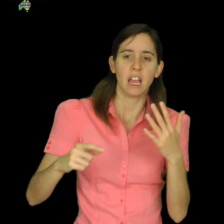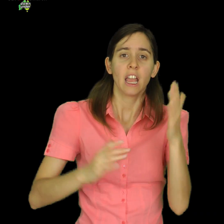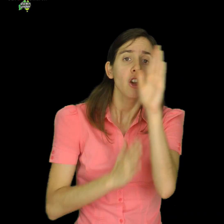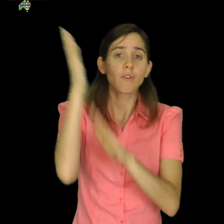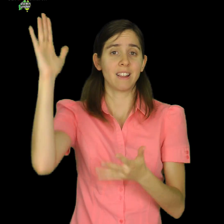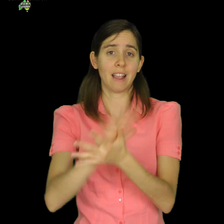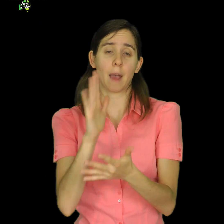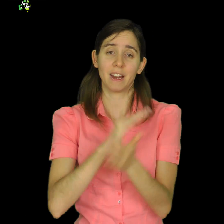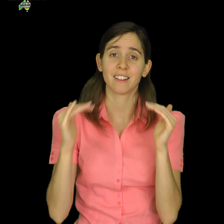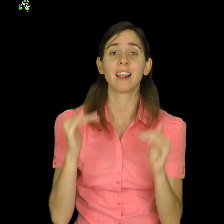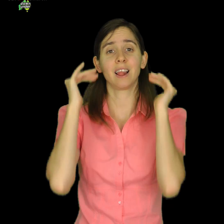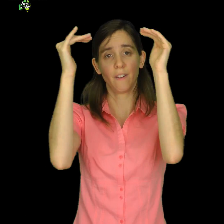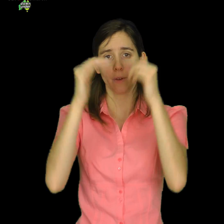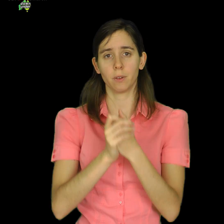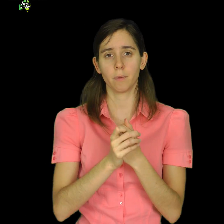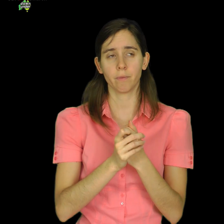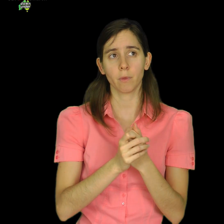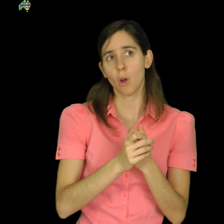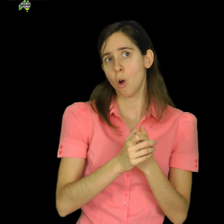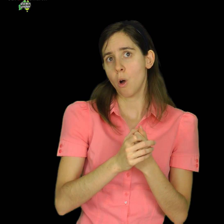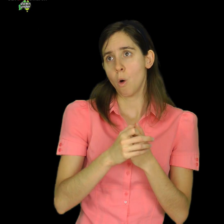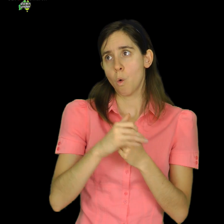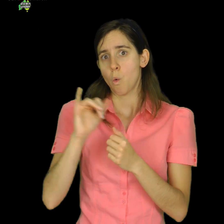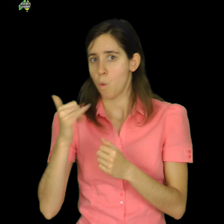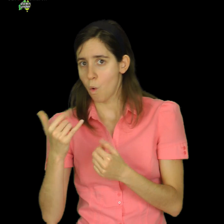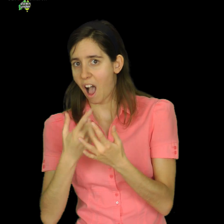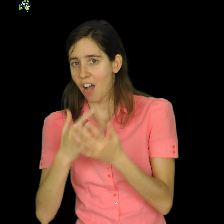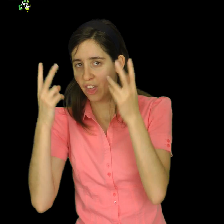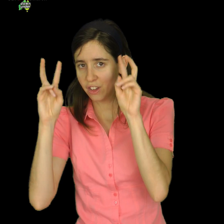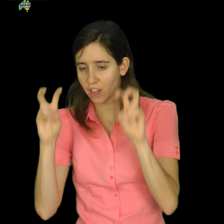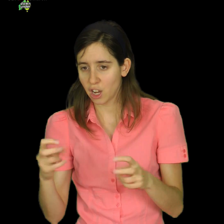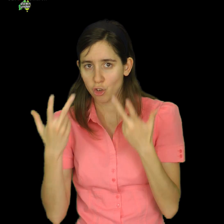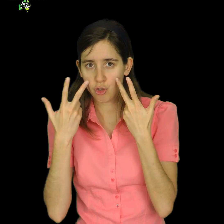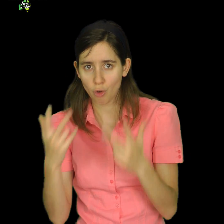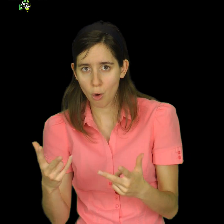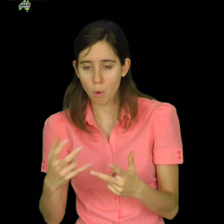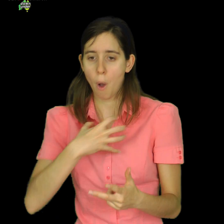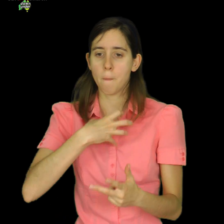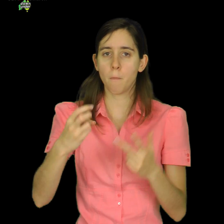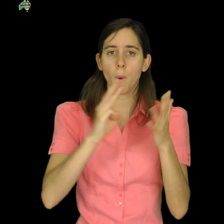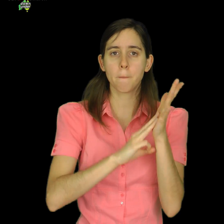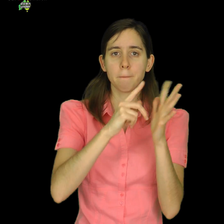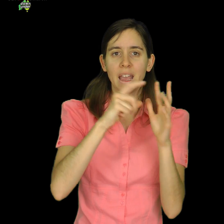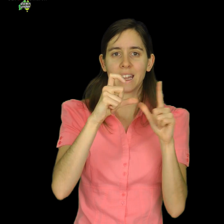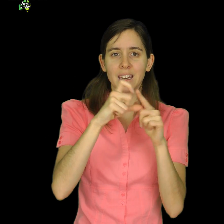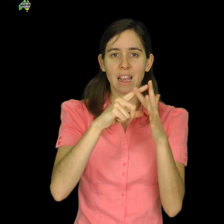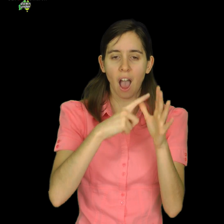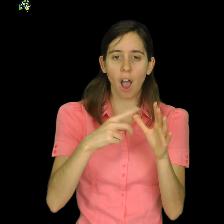On the other hand, studies consistently show more media consumption produces lower levels of happiness